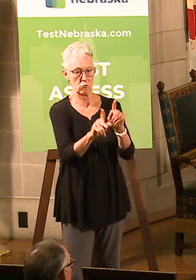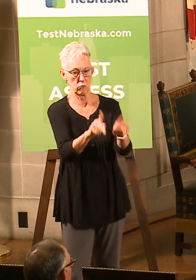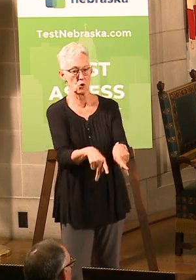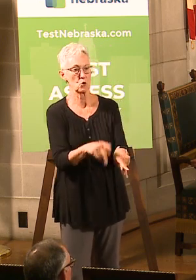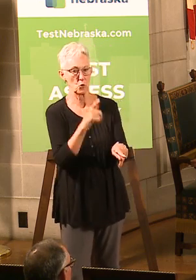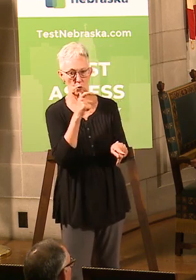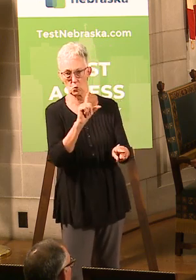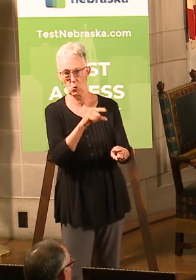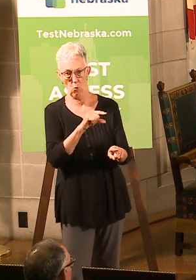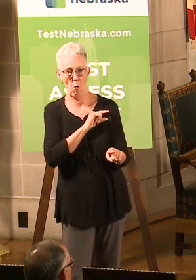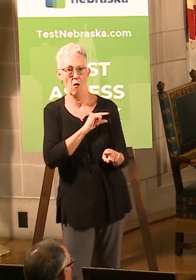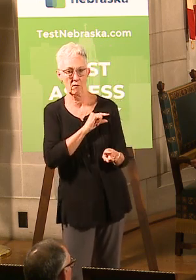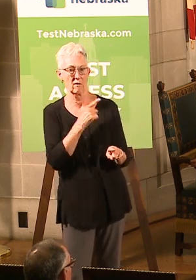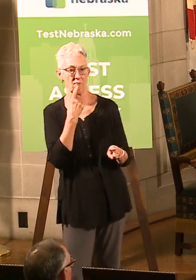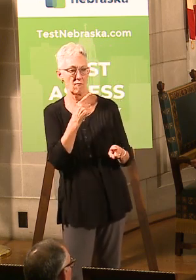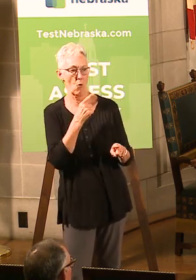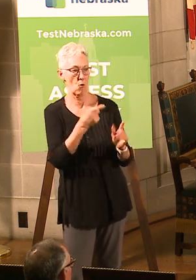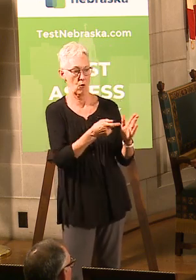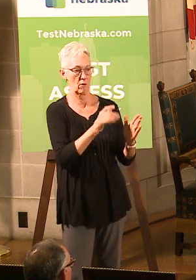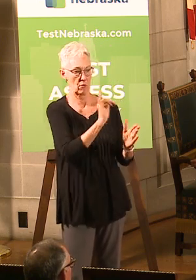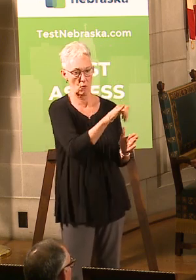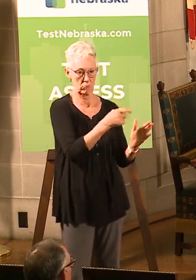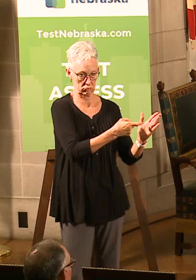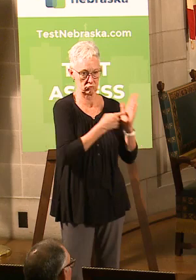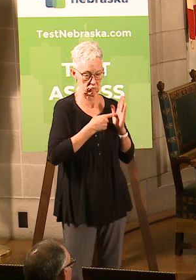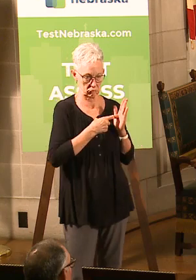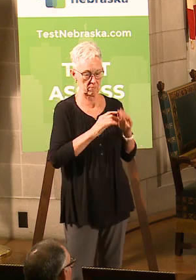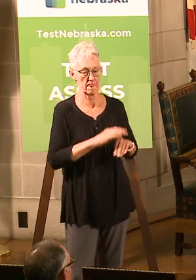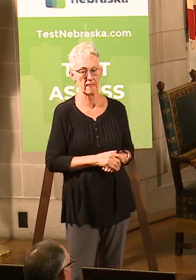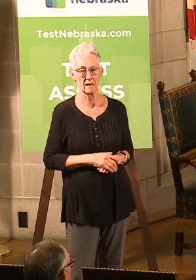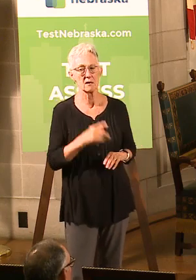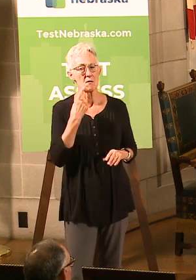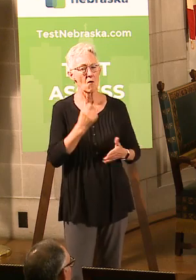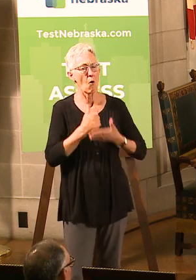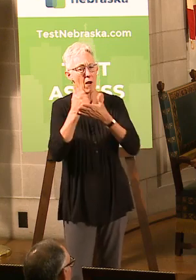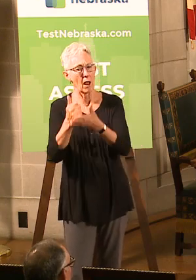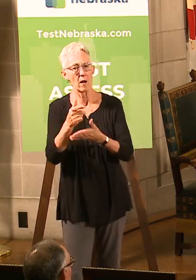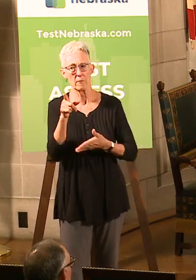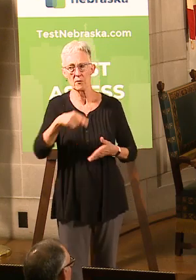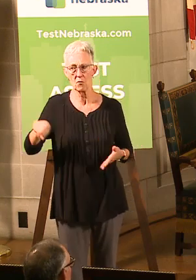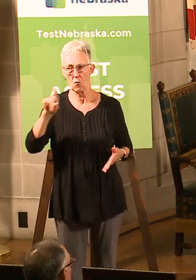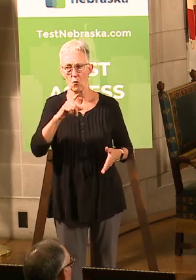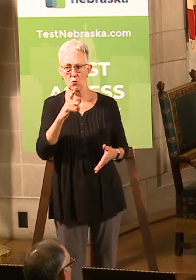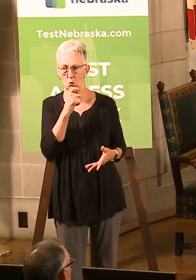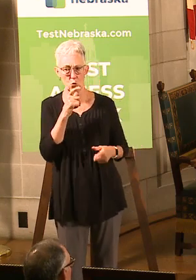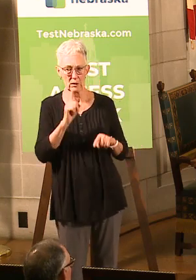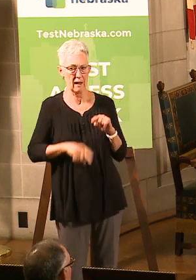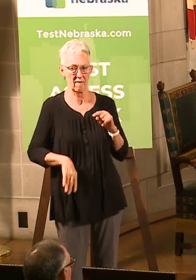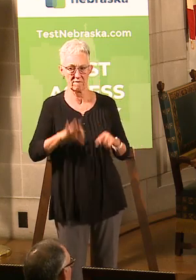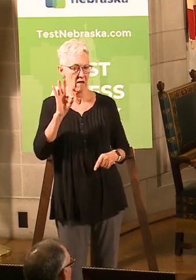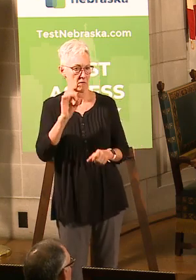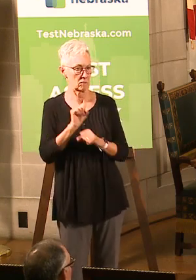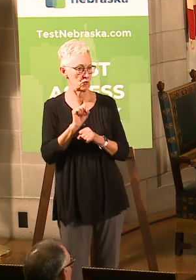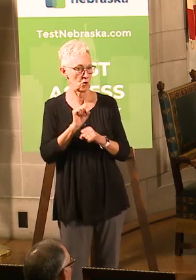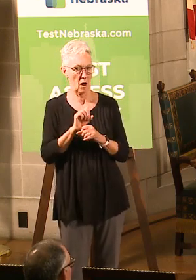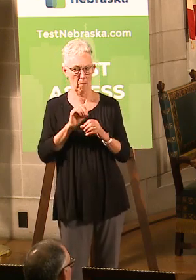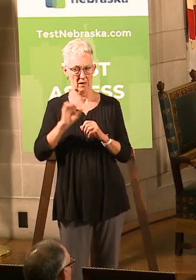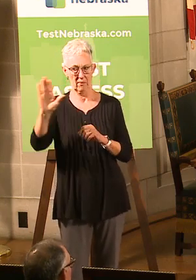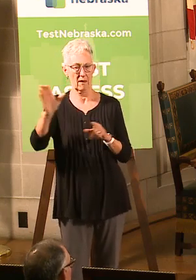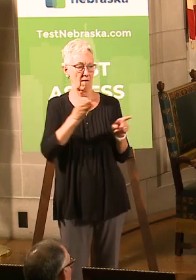to support those who have been displaced, get into high-demand jobs with emphasis on trade and technology,